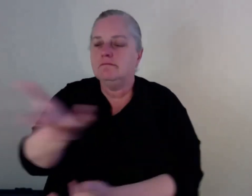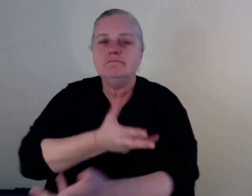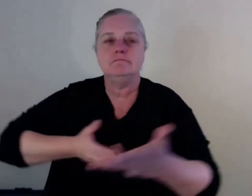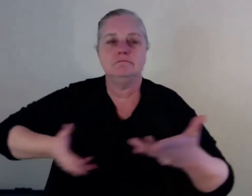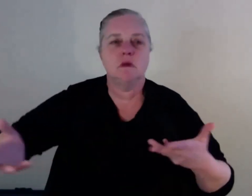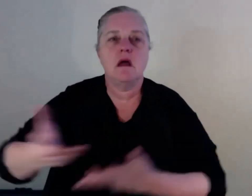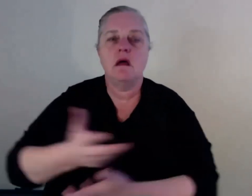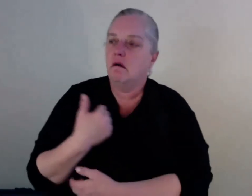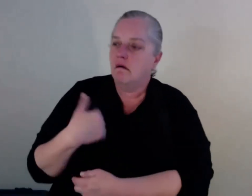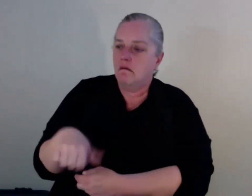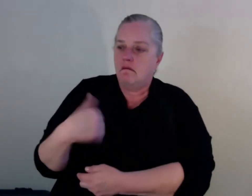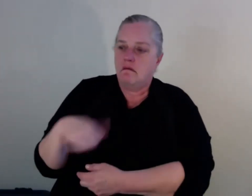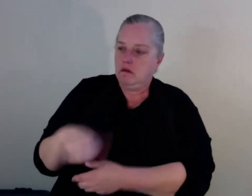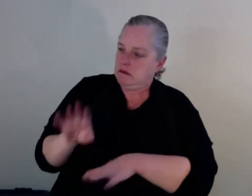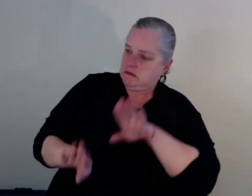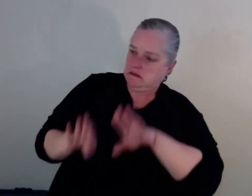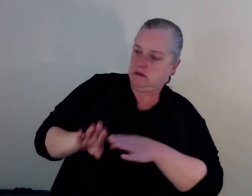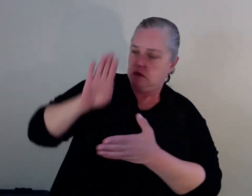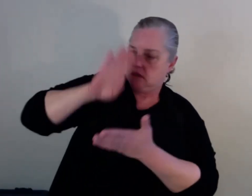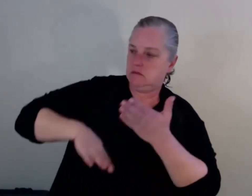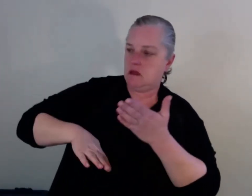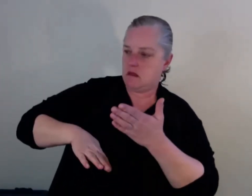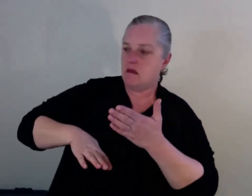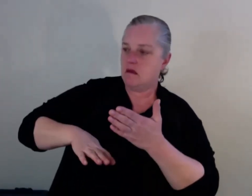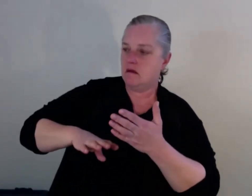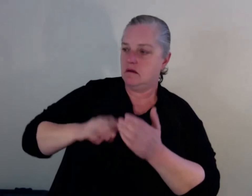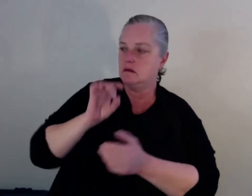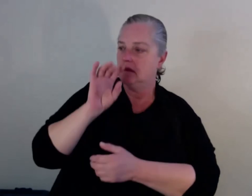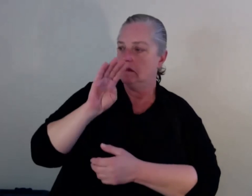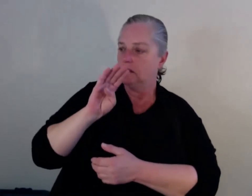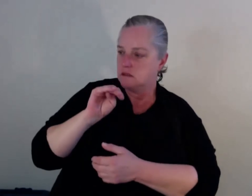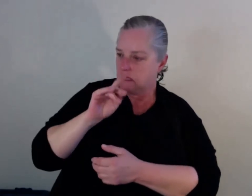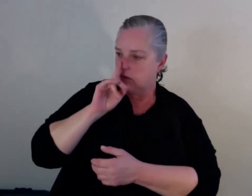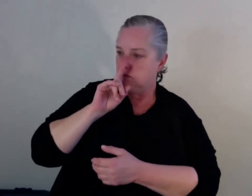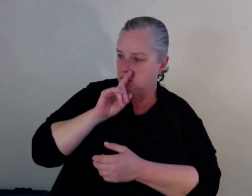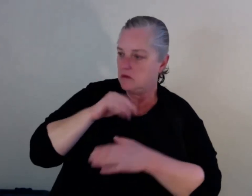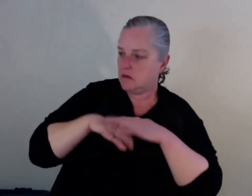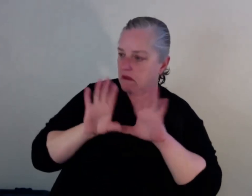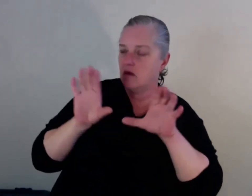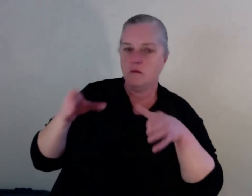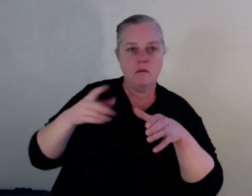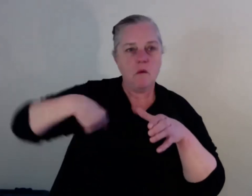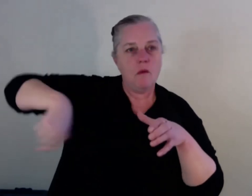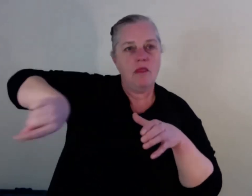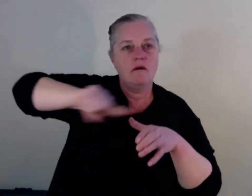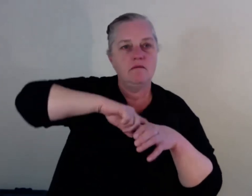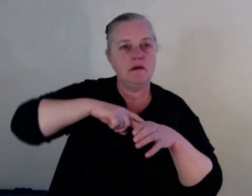because then I think, look around me, there's 10 people. Oh, God. Okay. I'm not the only one with the issue. So Bob is here. Such and such